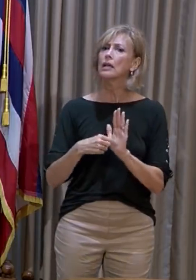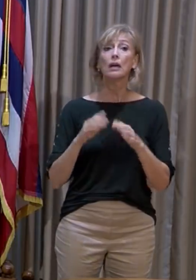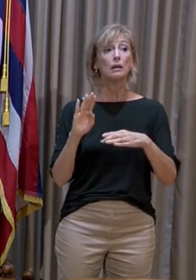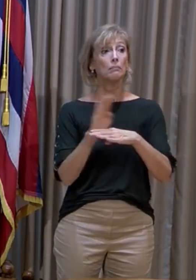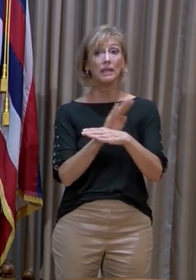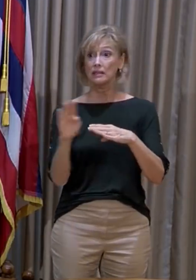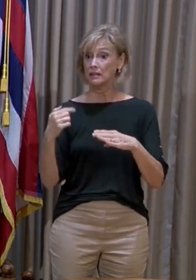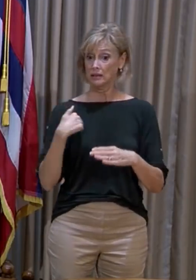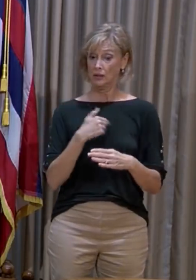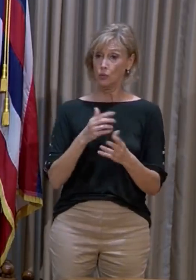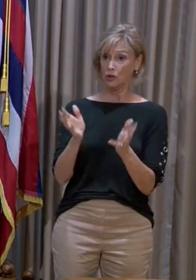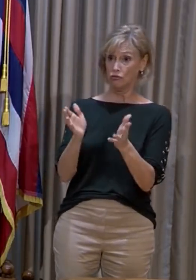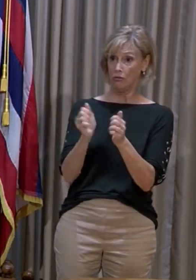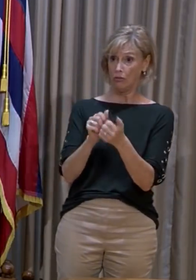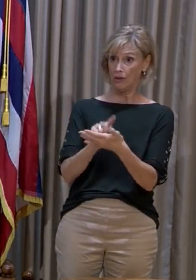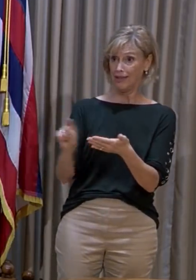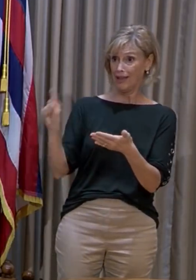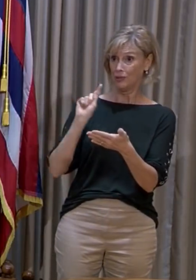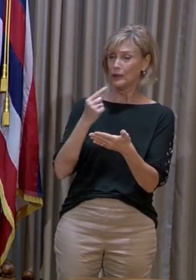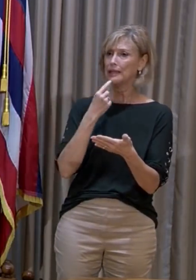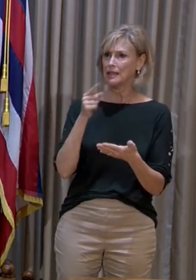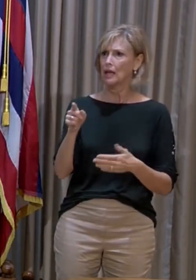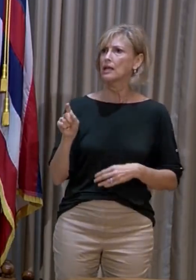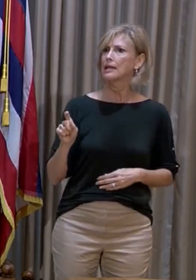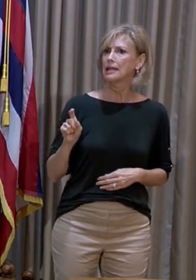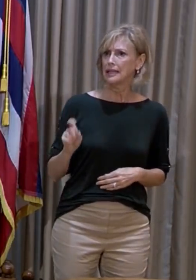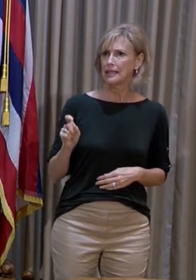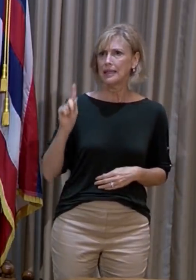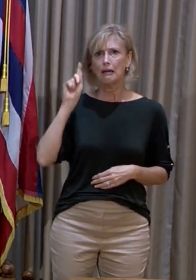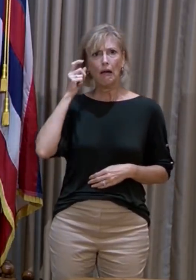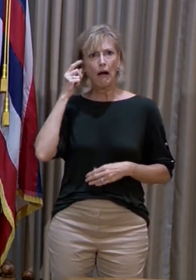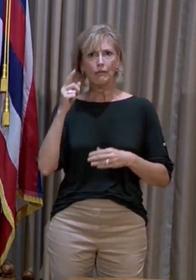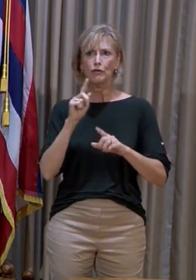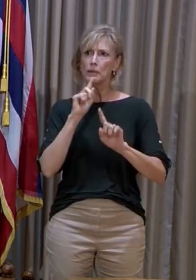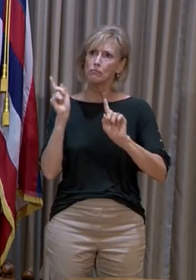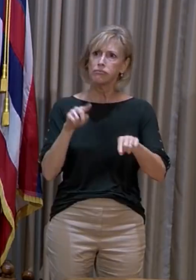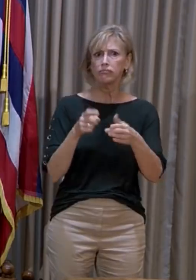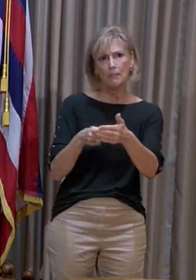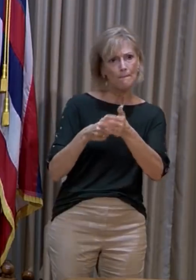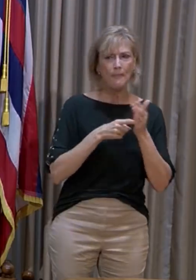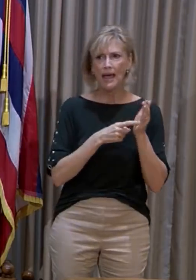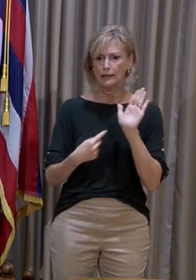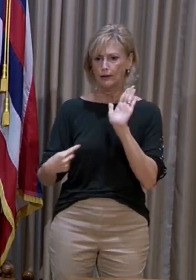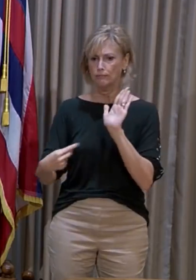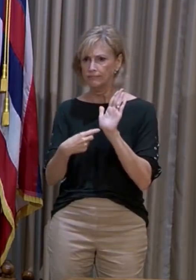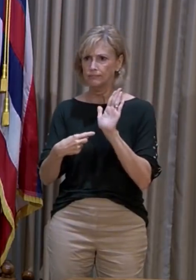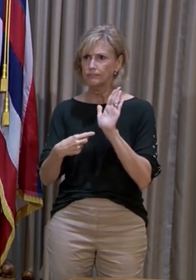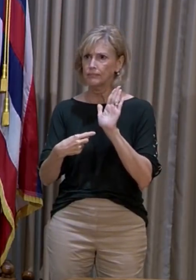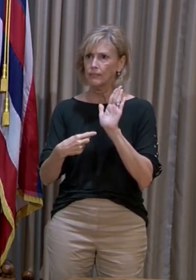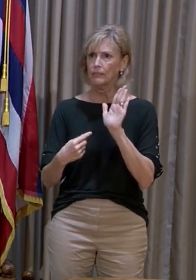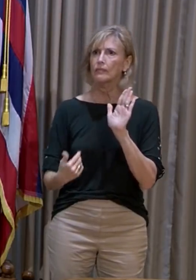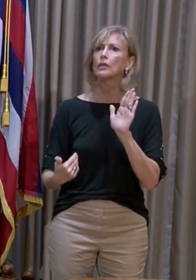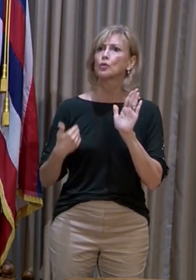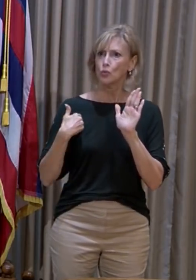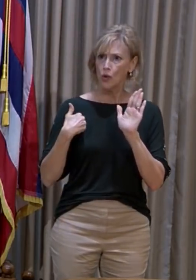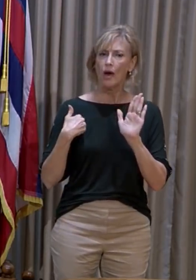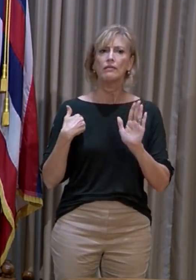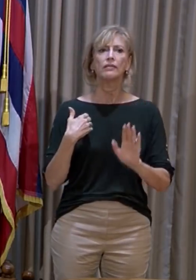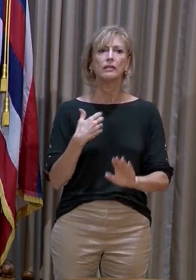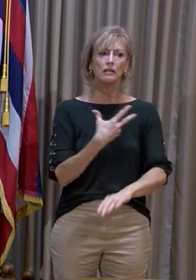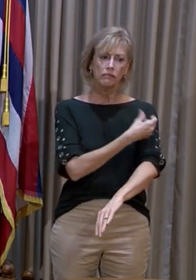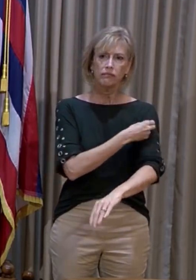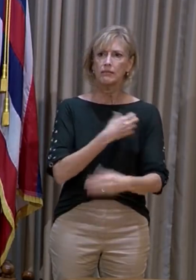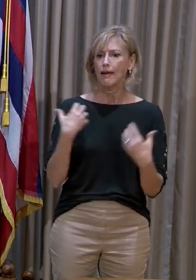businesses that we spoke with last week said they need a government mandate in order to do vaccine health passes